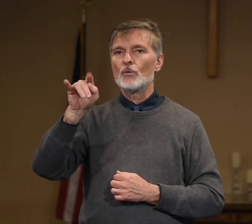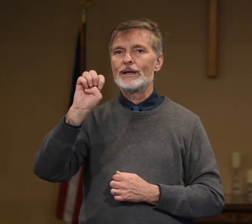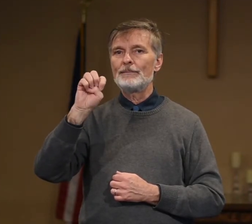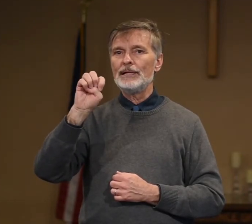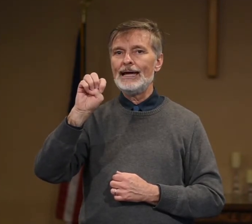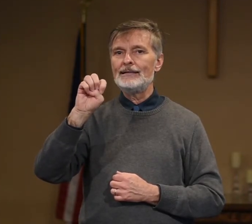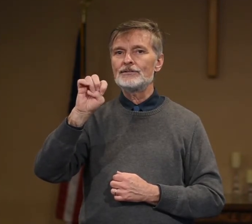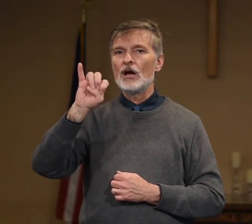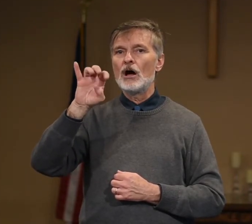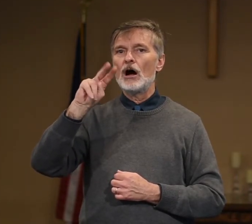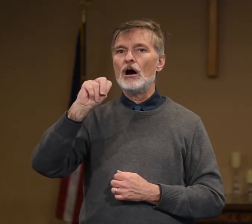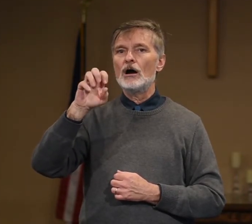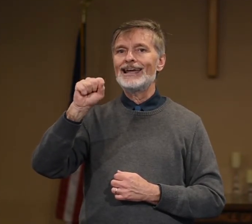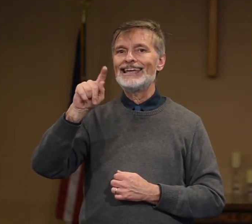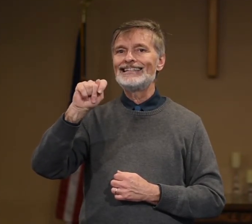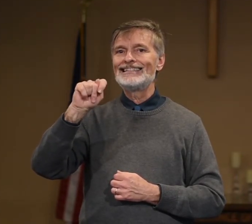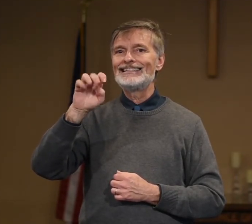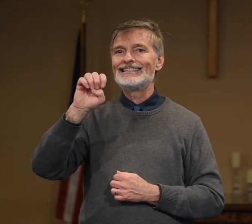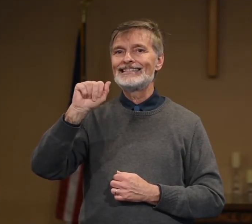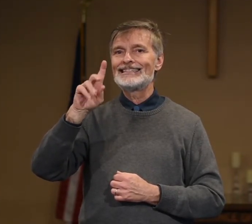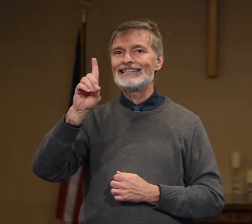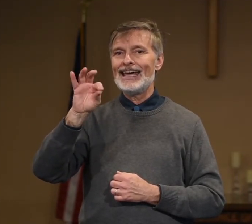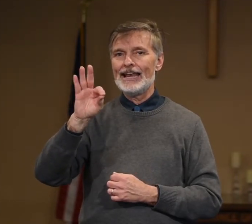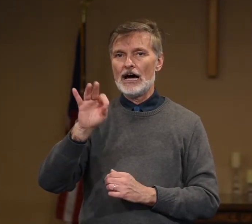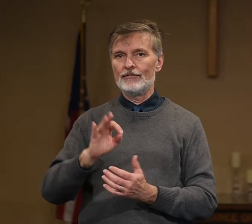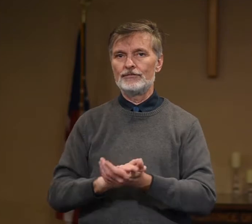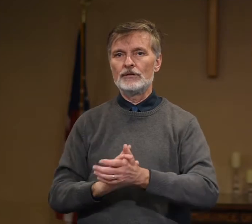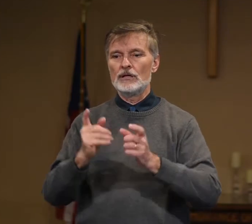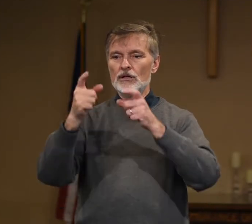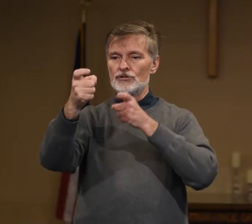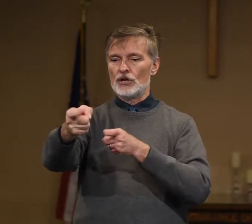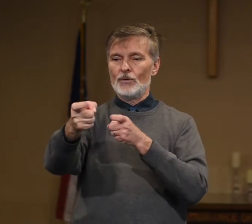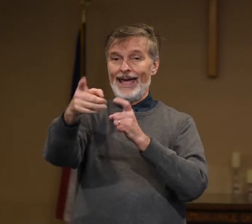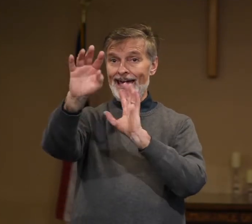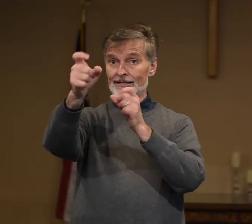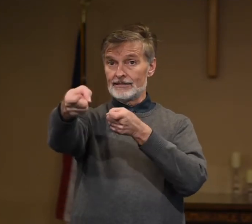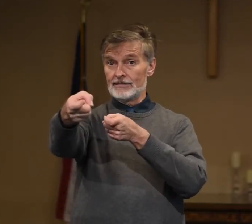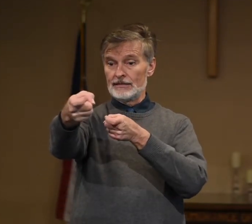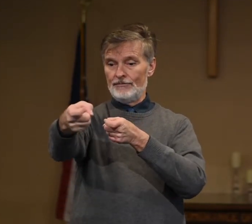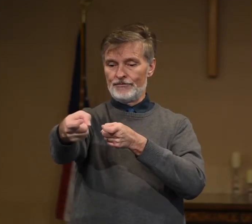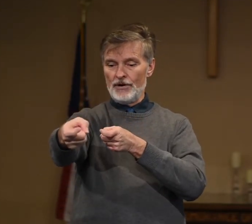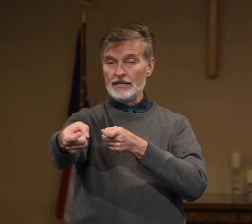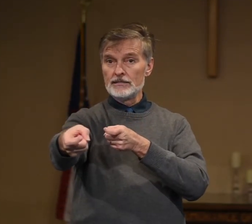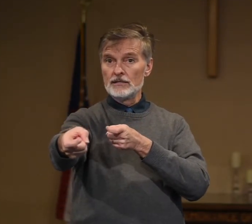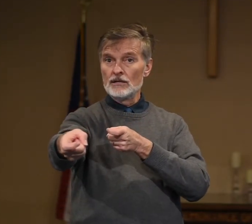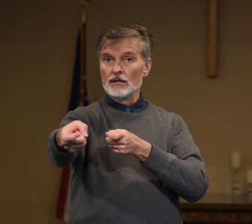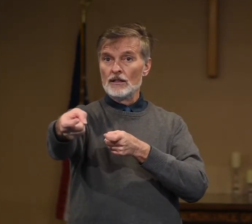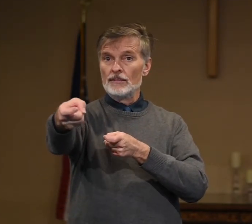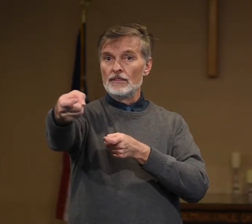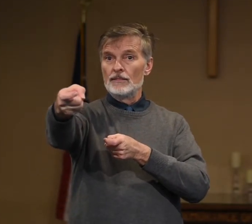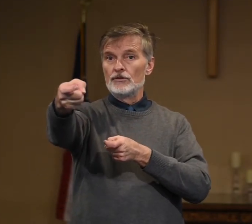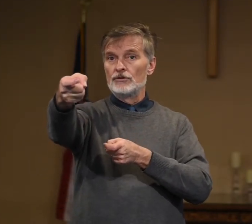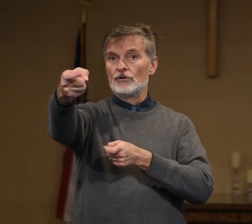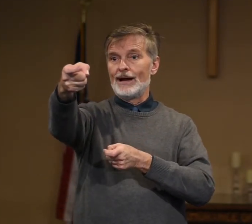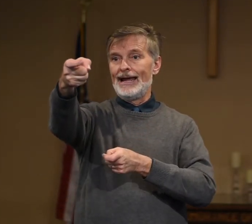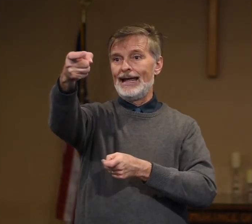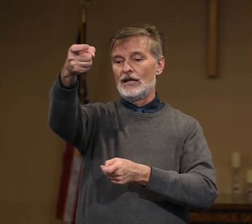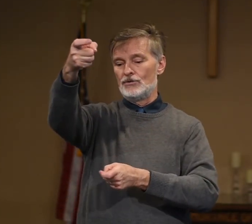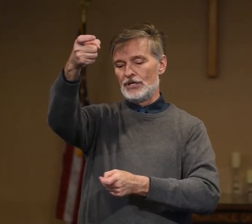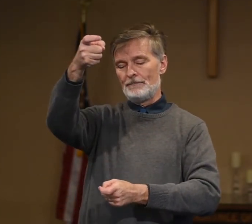Replace. Are instead of. So X in front. Your right hand goes up.